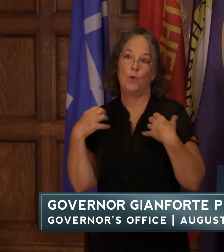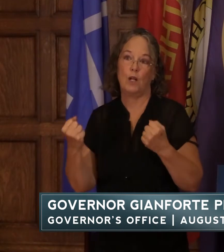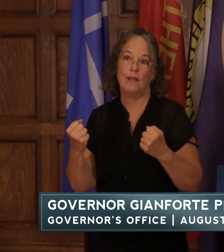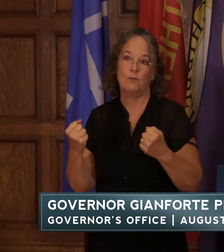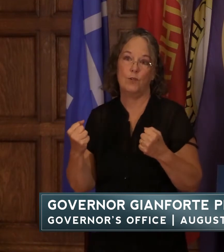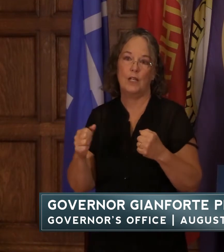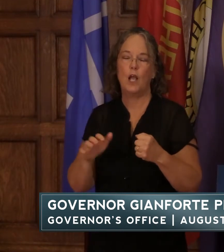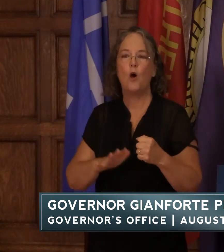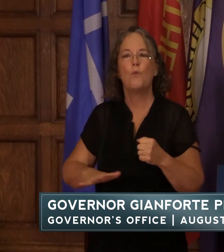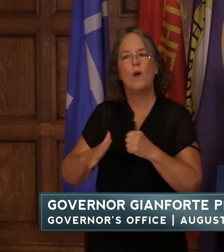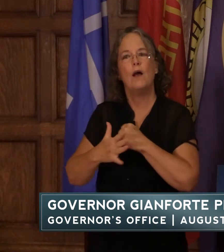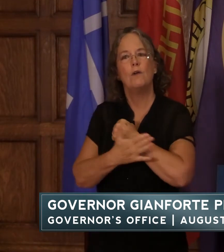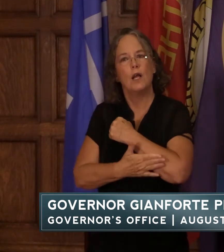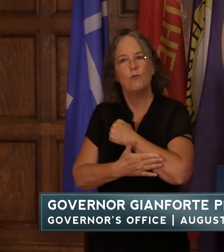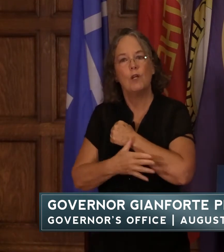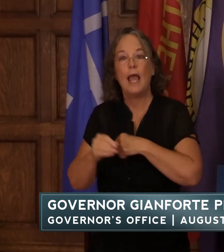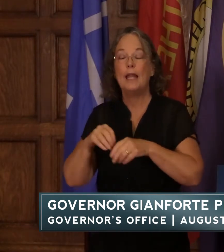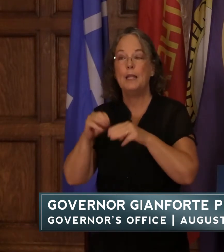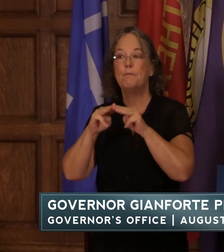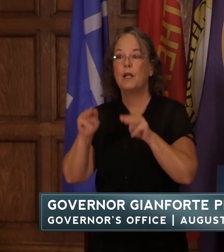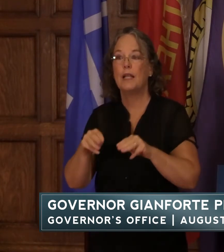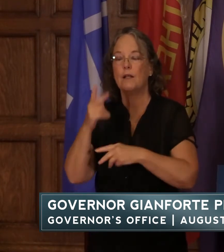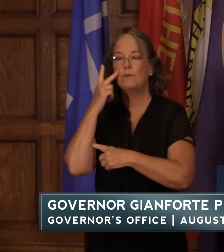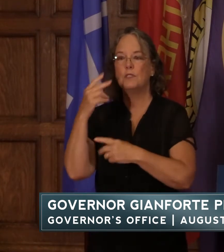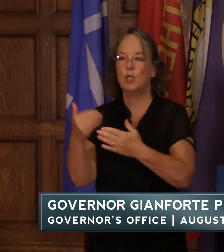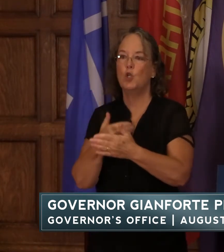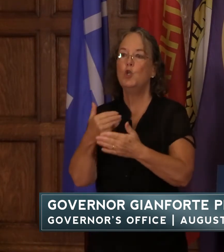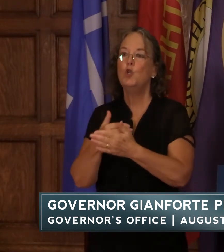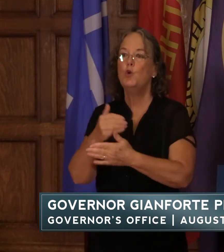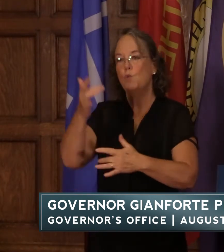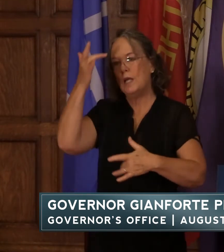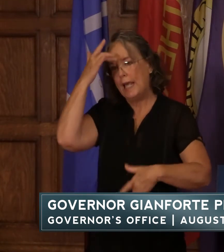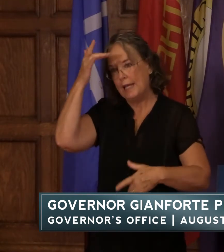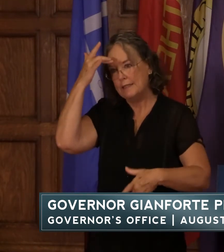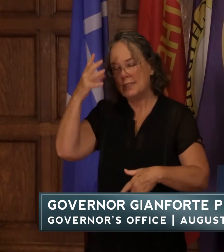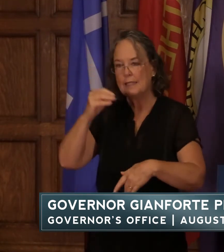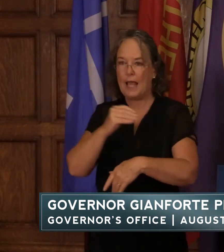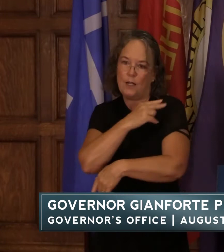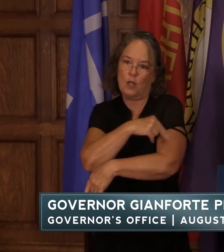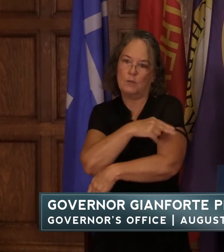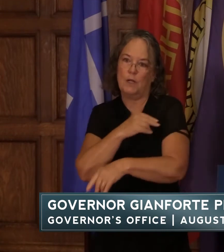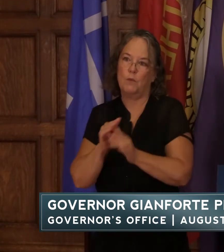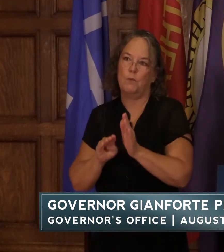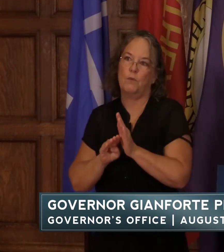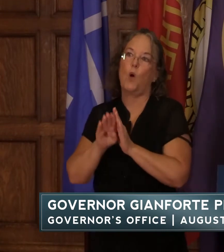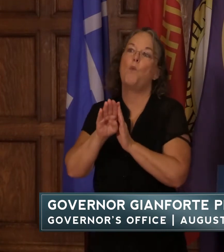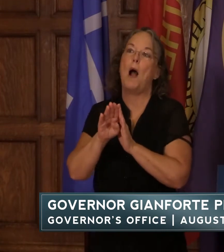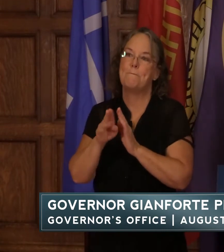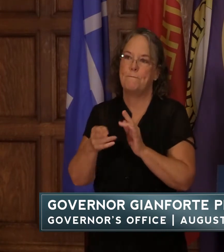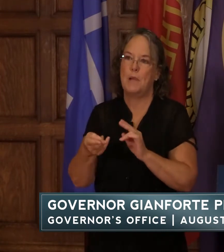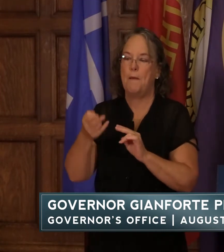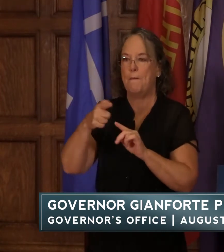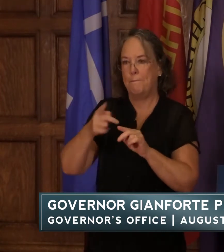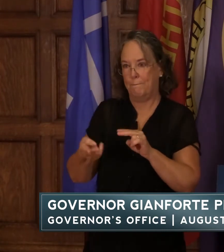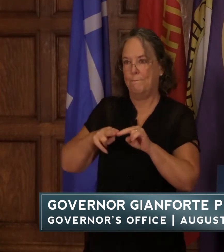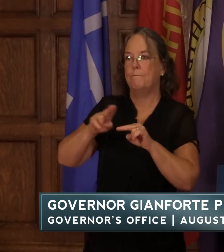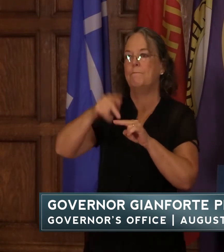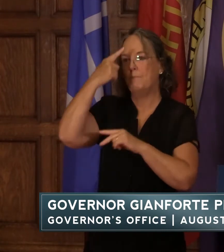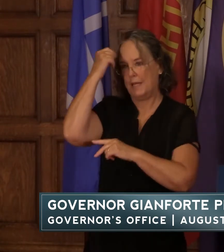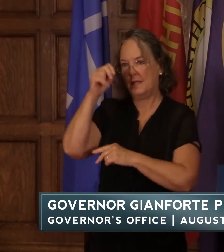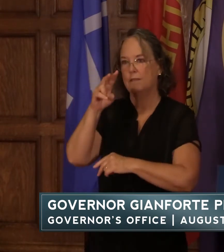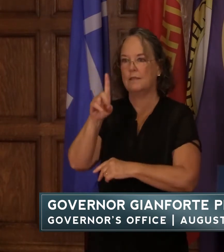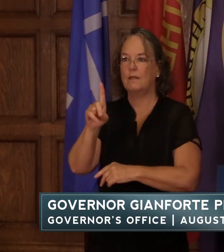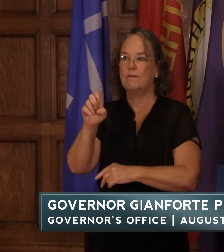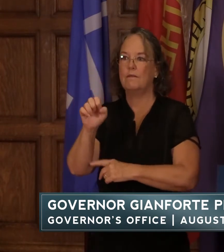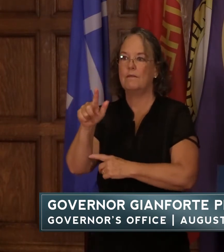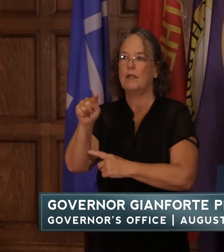in montana we're seeing new cases and hospitalizations rise because of the delta variant the delta variant is